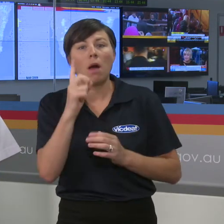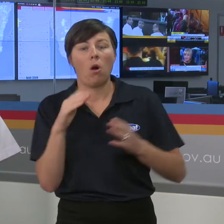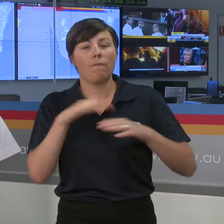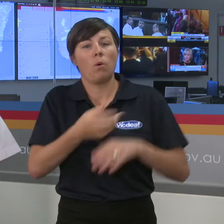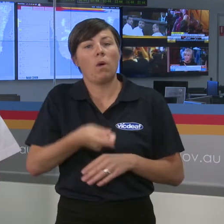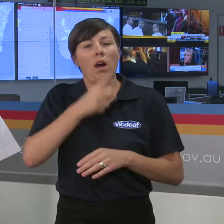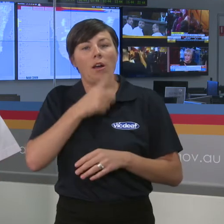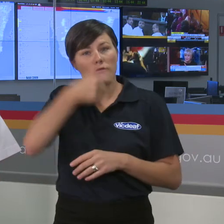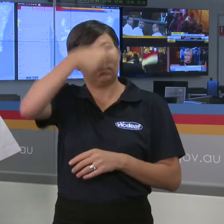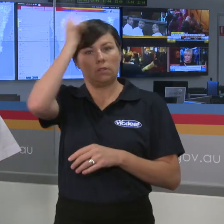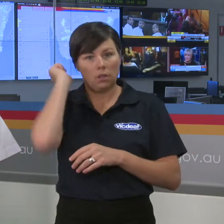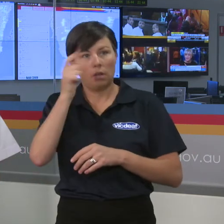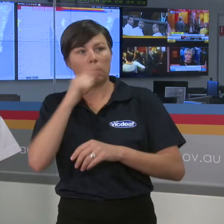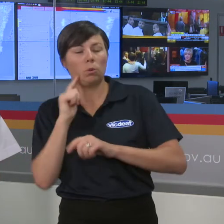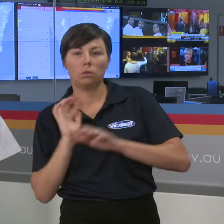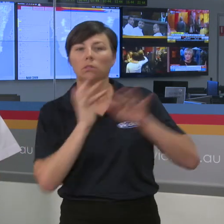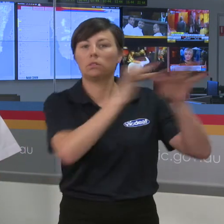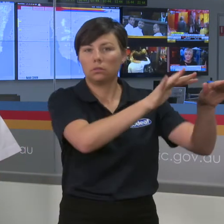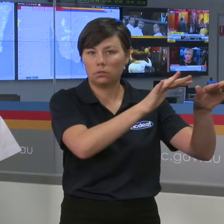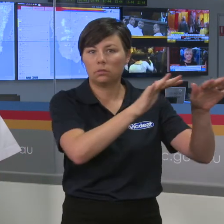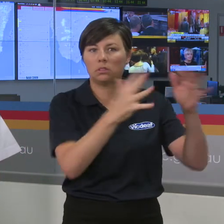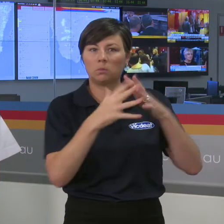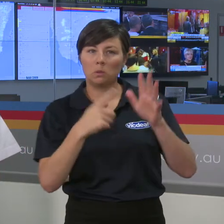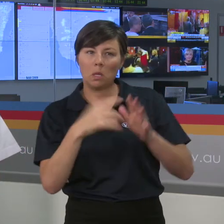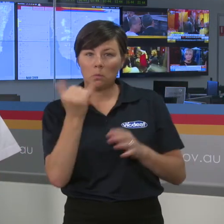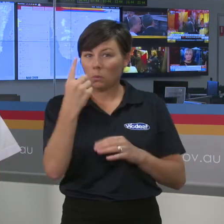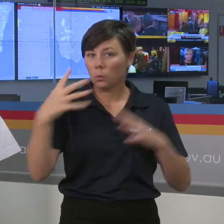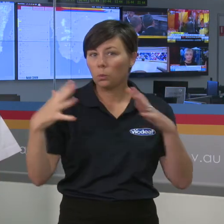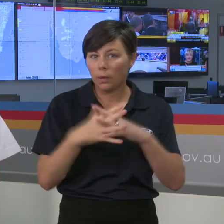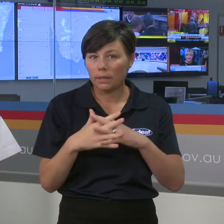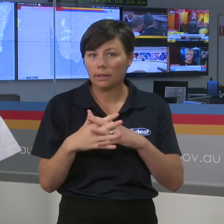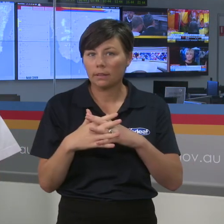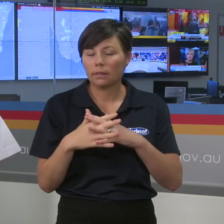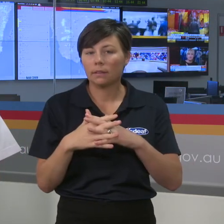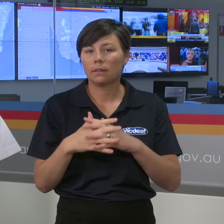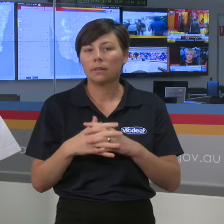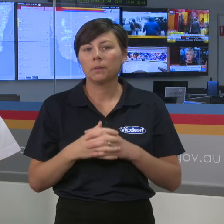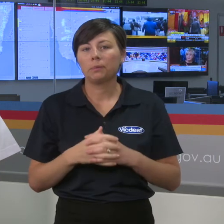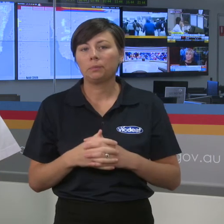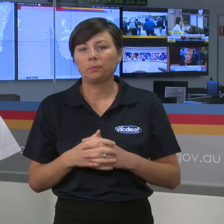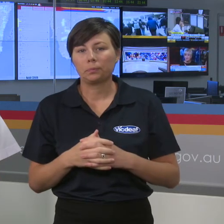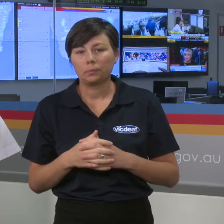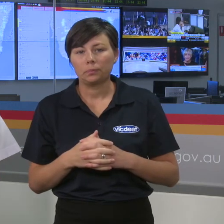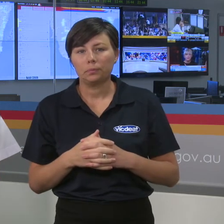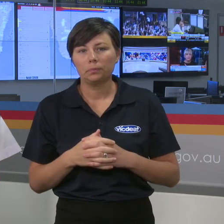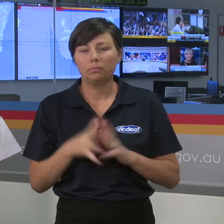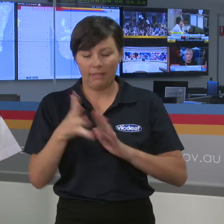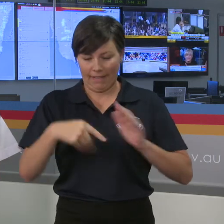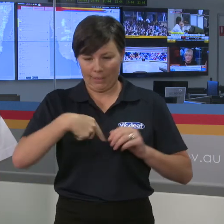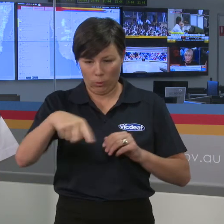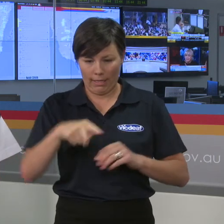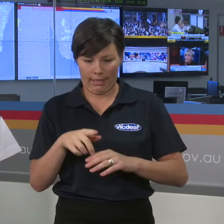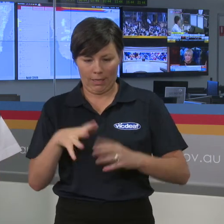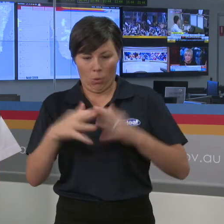firefighters and incident management people leave Victoria for about a week so they'll be away for all of this week over the weekend